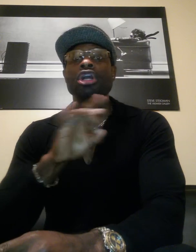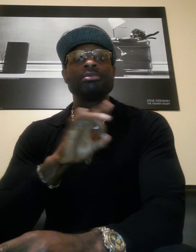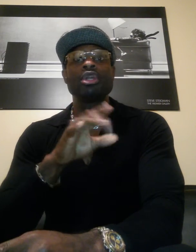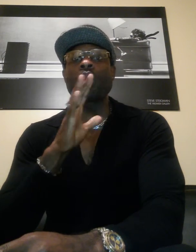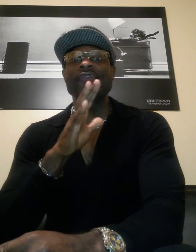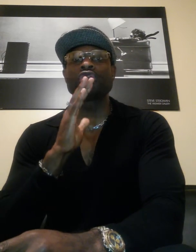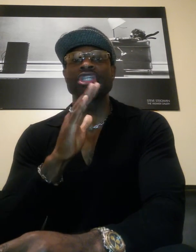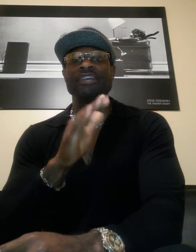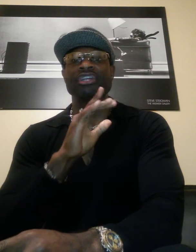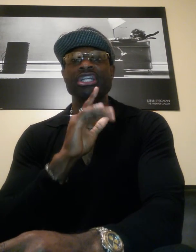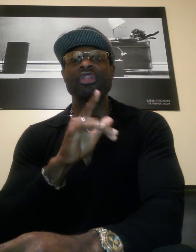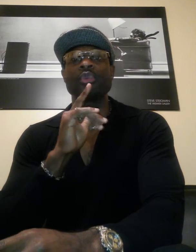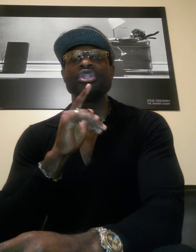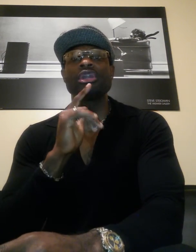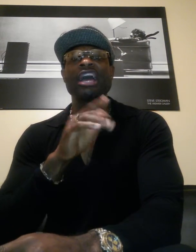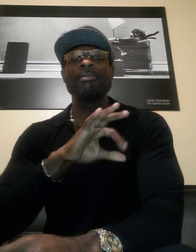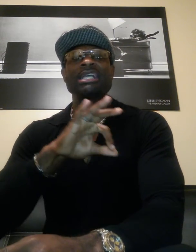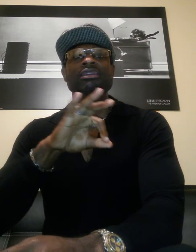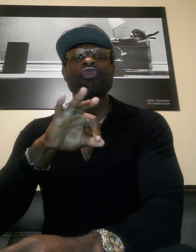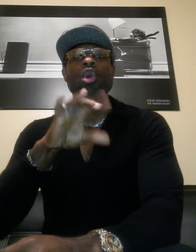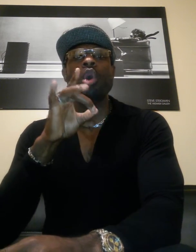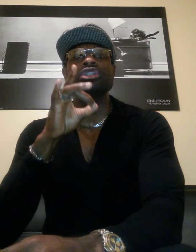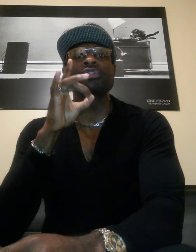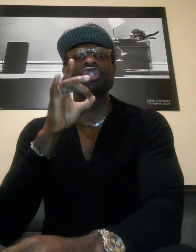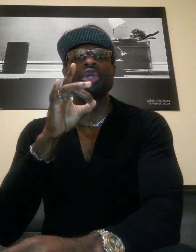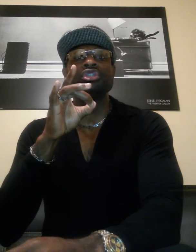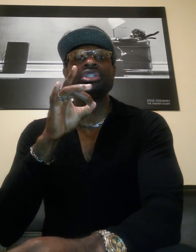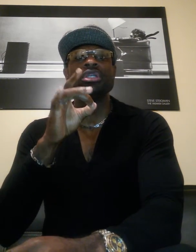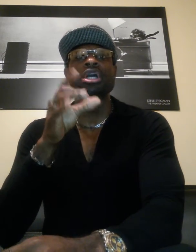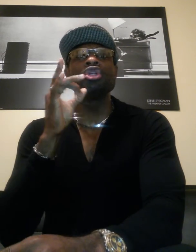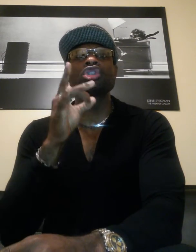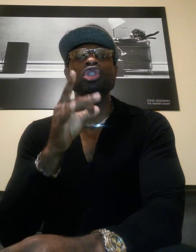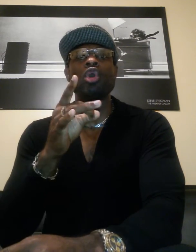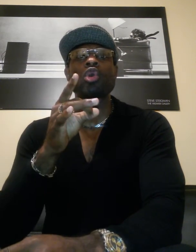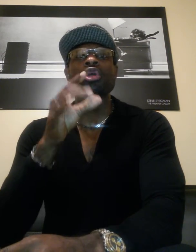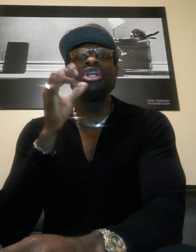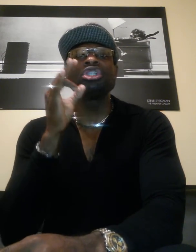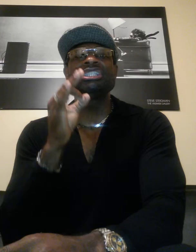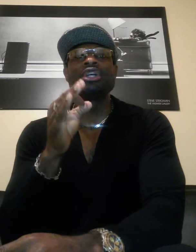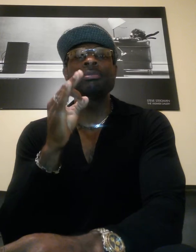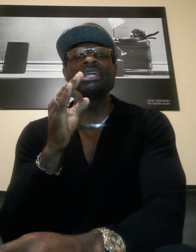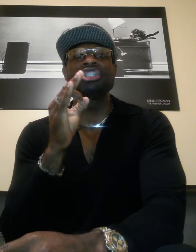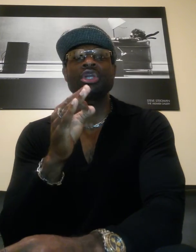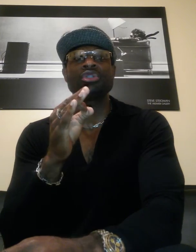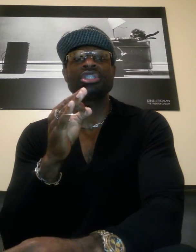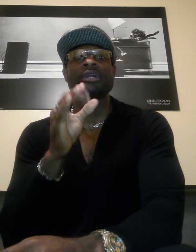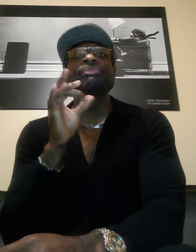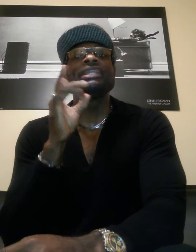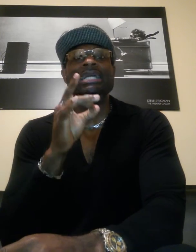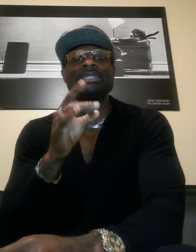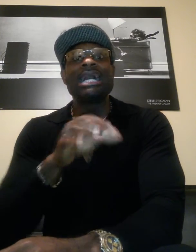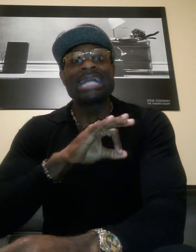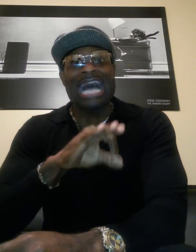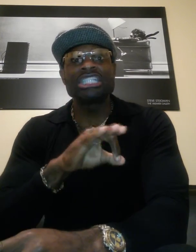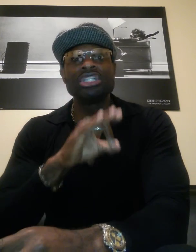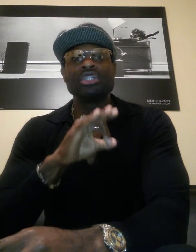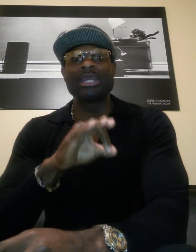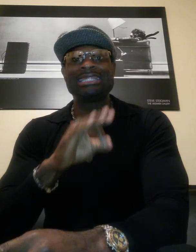husband and wife or significant other in your life. Past the four walls of the church. Your soul should still be in search. Yes, God has done great